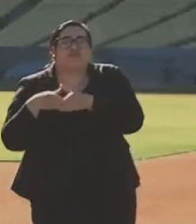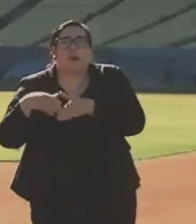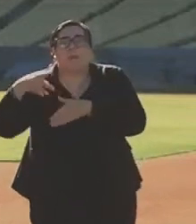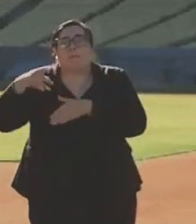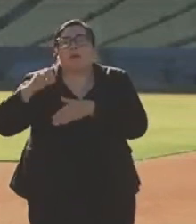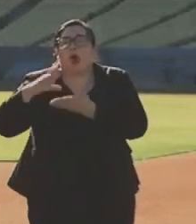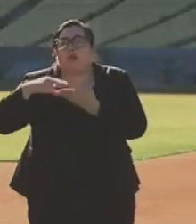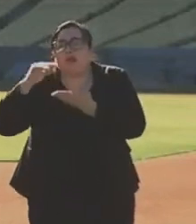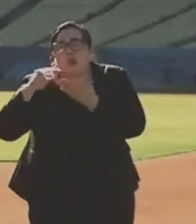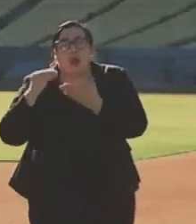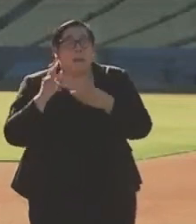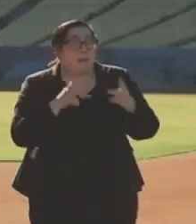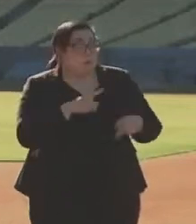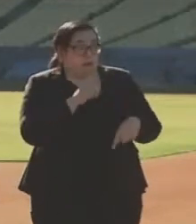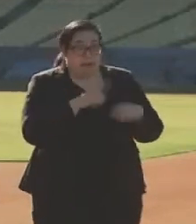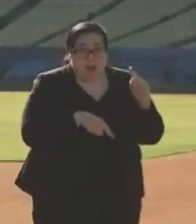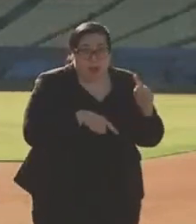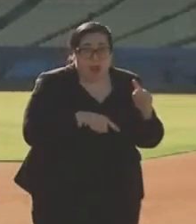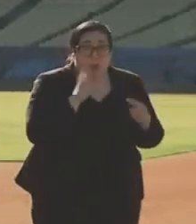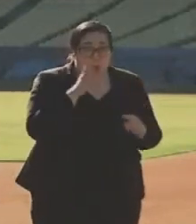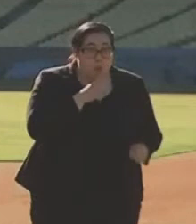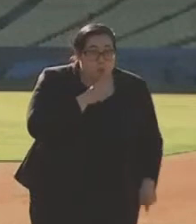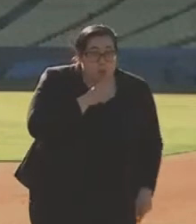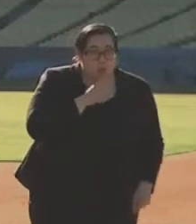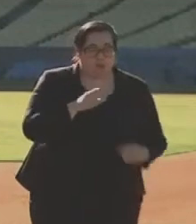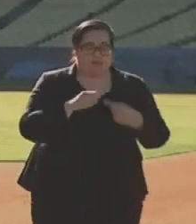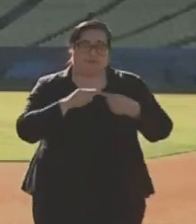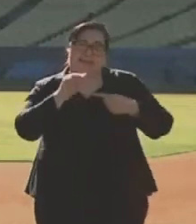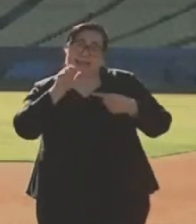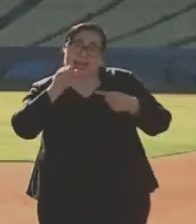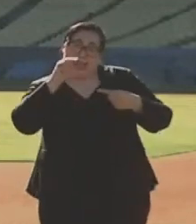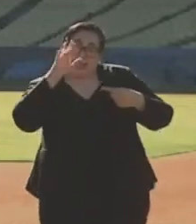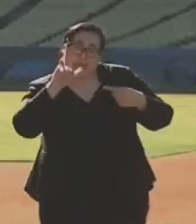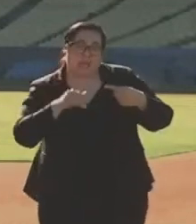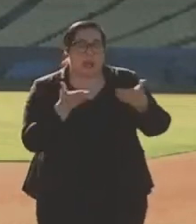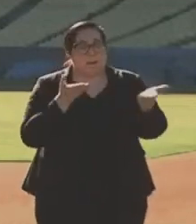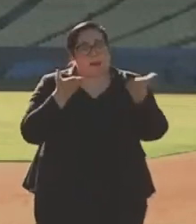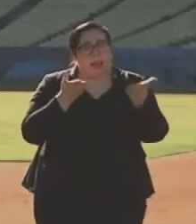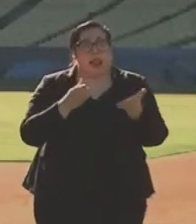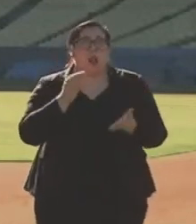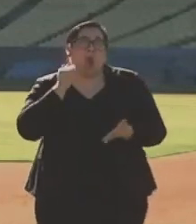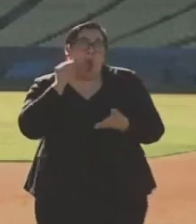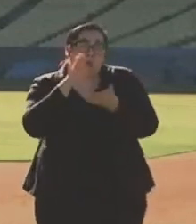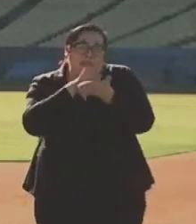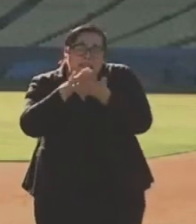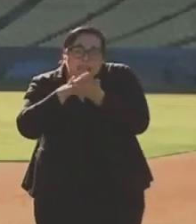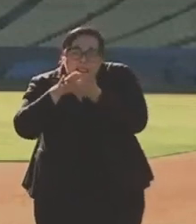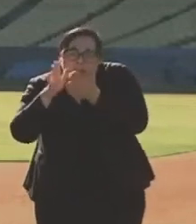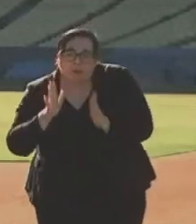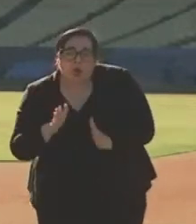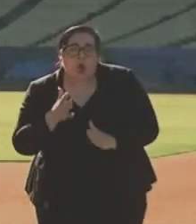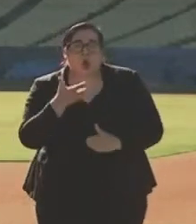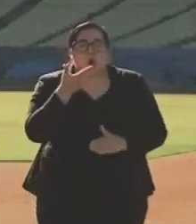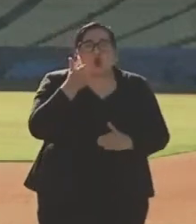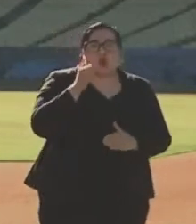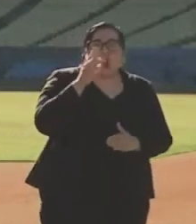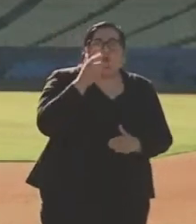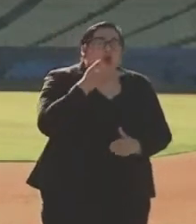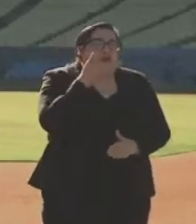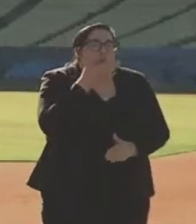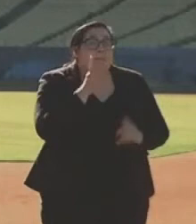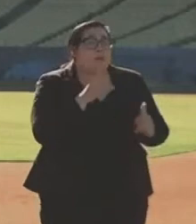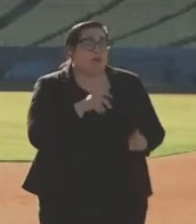people who will not get the vaccine will be the nannies, the maids, housekeepers, and the gardeners, the people who check out our